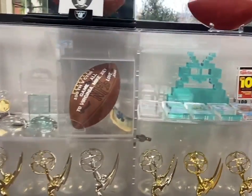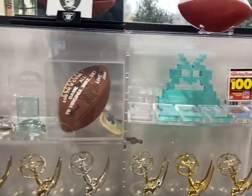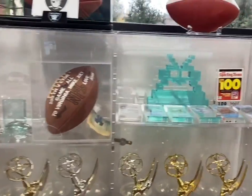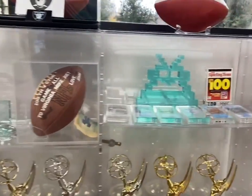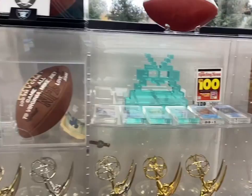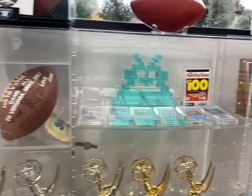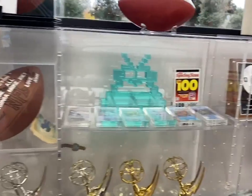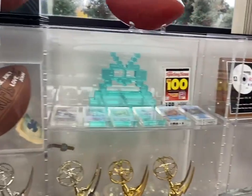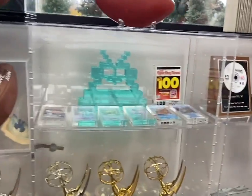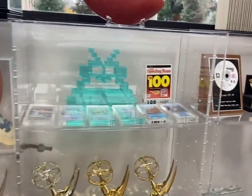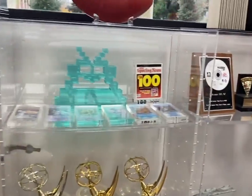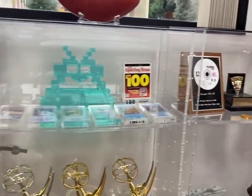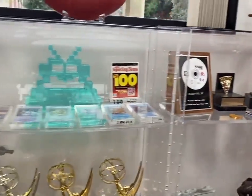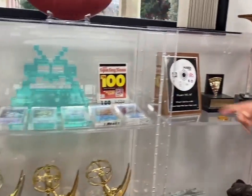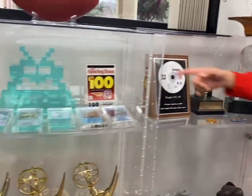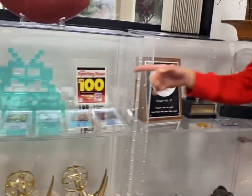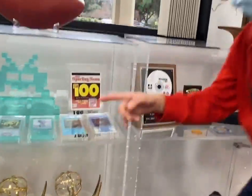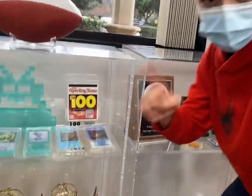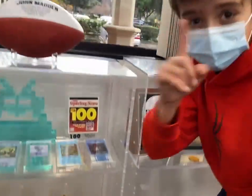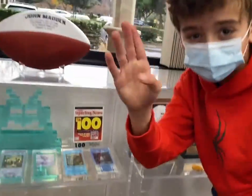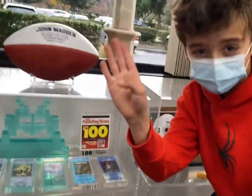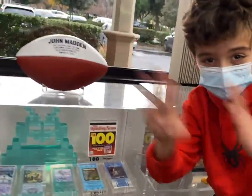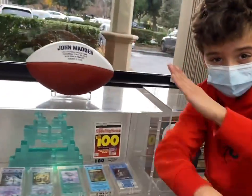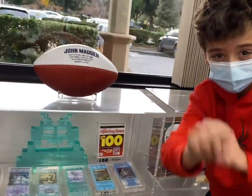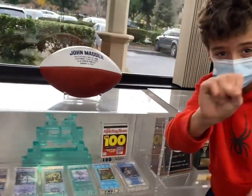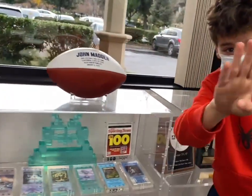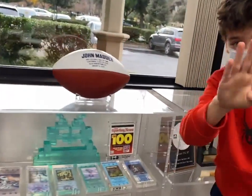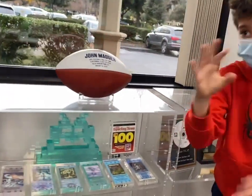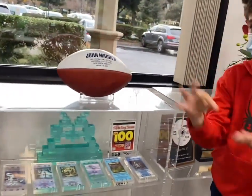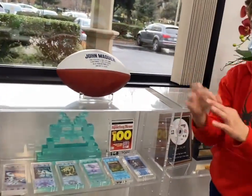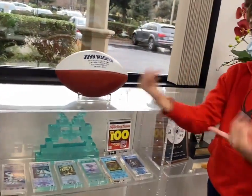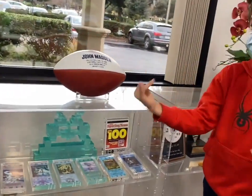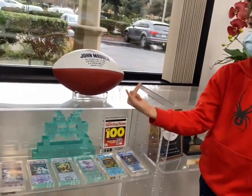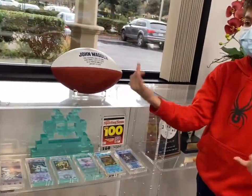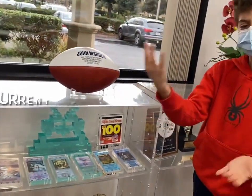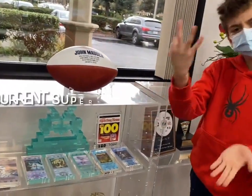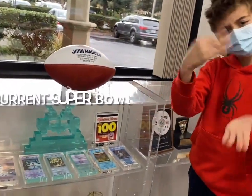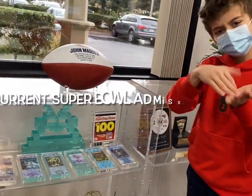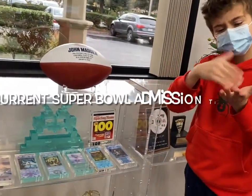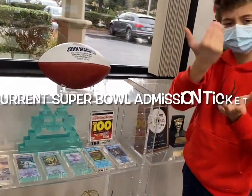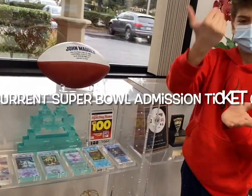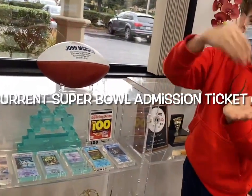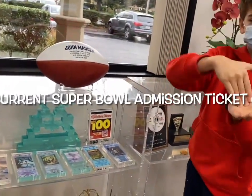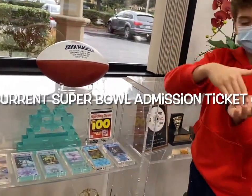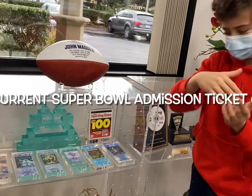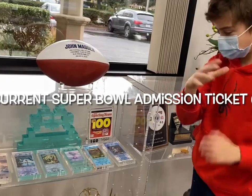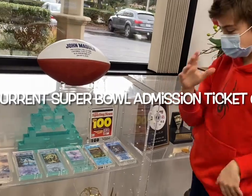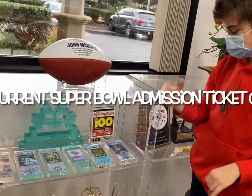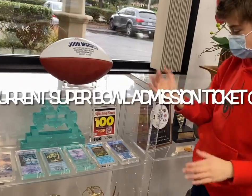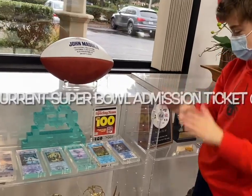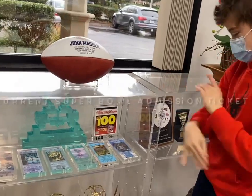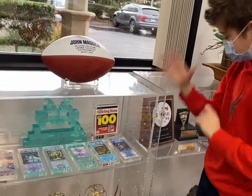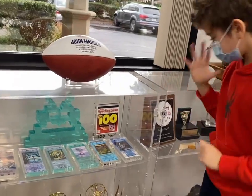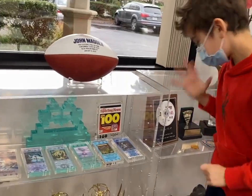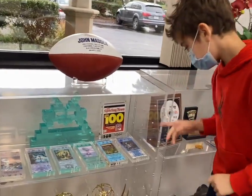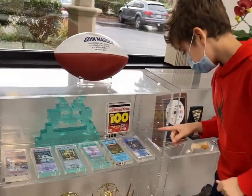look at how cheap Super Bowl tickets were. Now they're going for $9,000 to $15,000. You see here, $600,